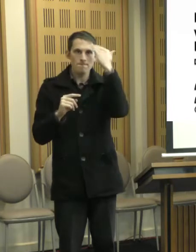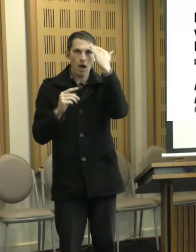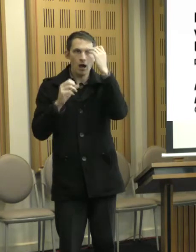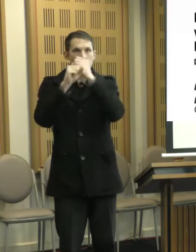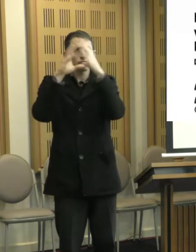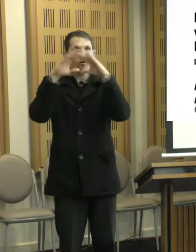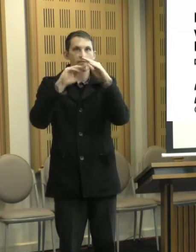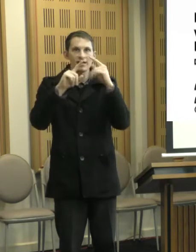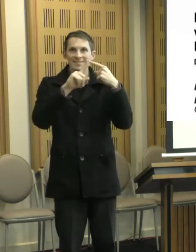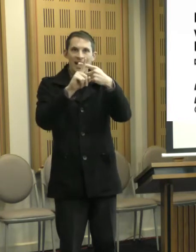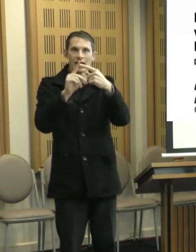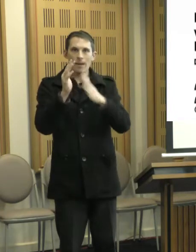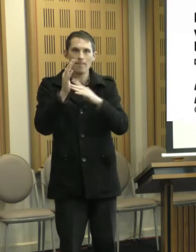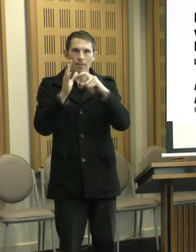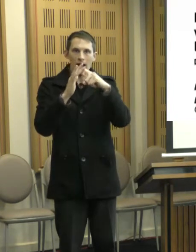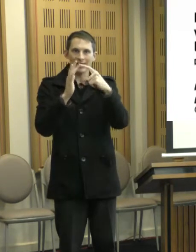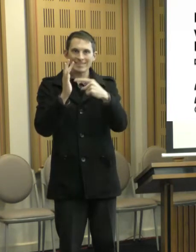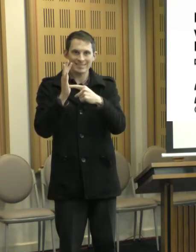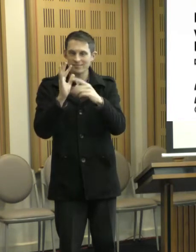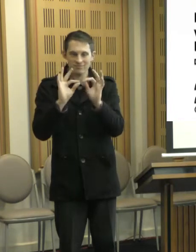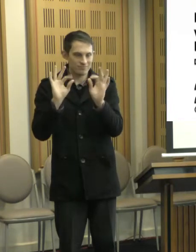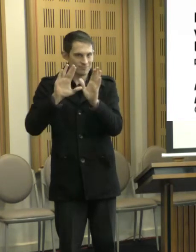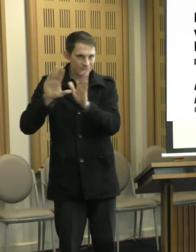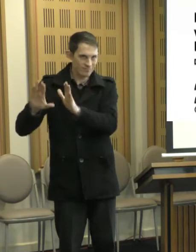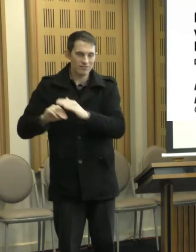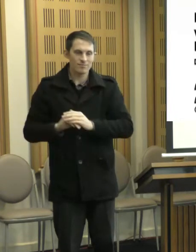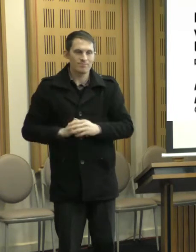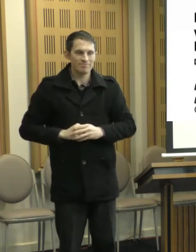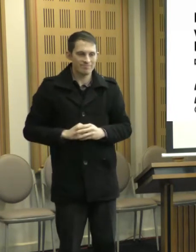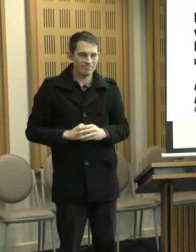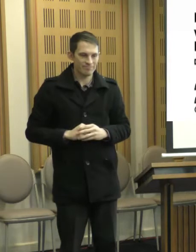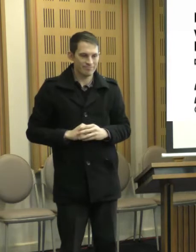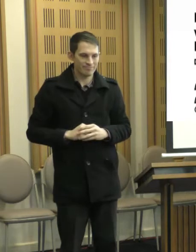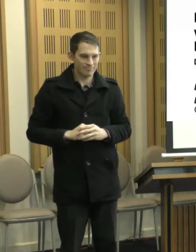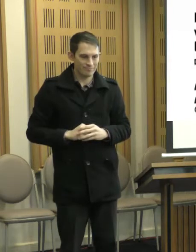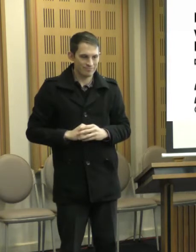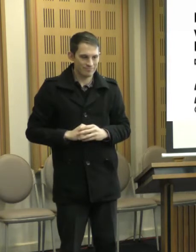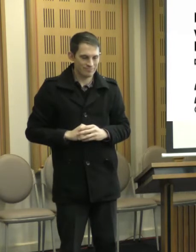target market is for this scheme. It's, it's totally, totally different, um,